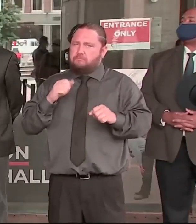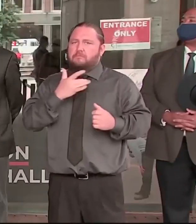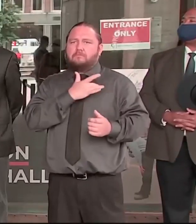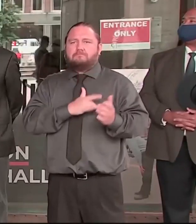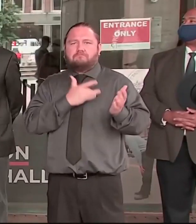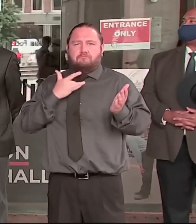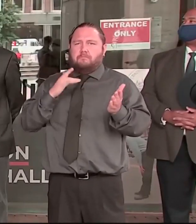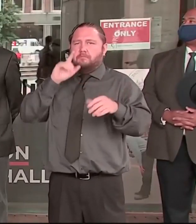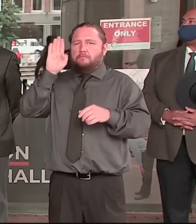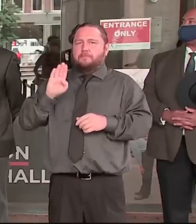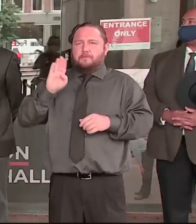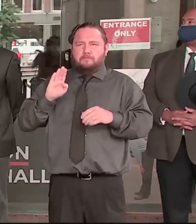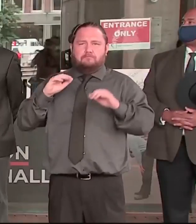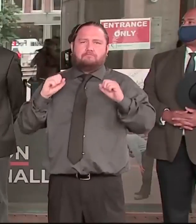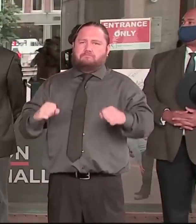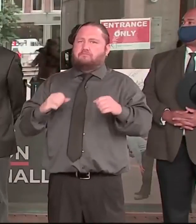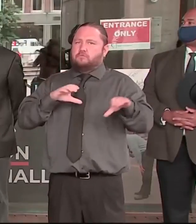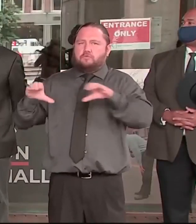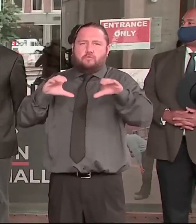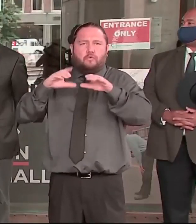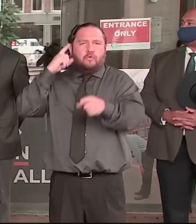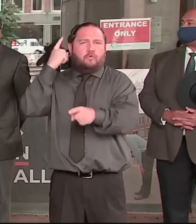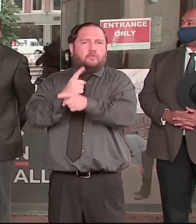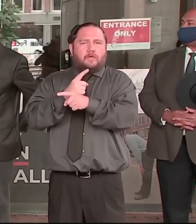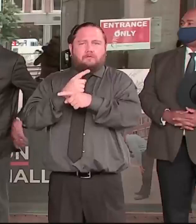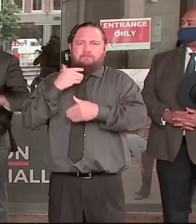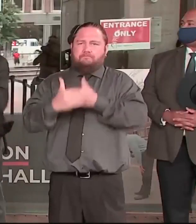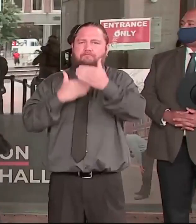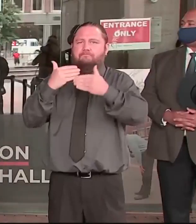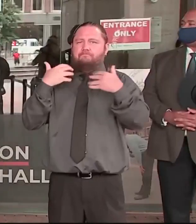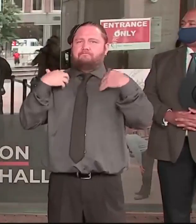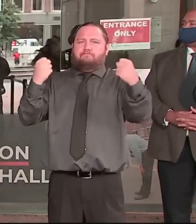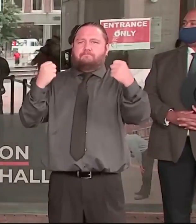At this point, I'd like to ask former U.S. attorney Wayne Budd to say a few words.